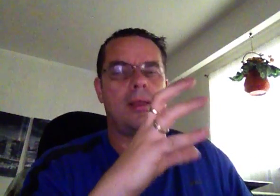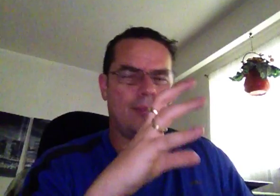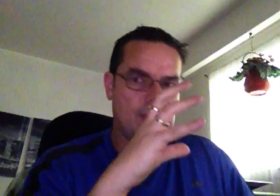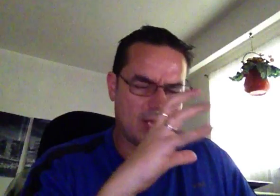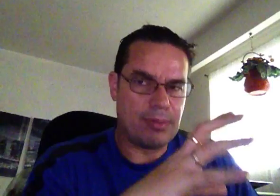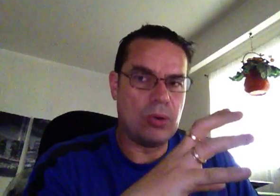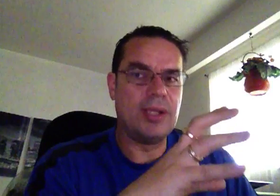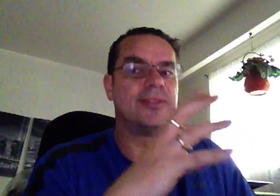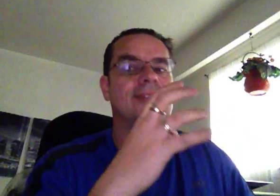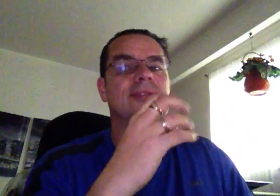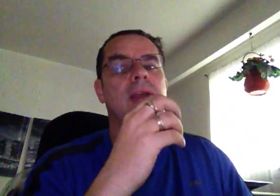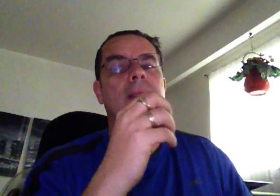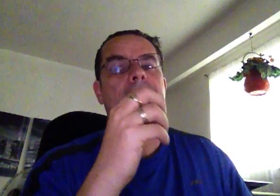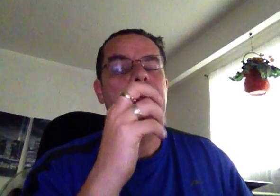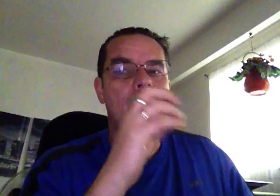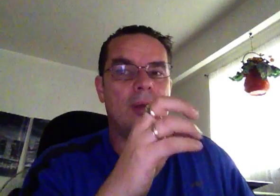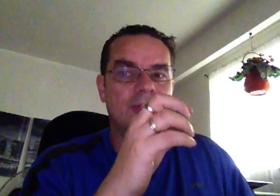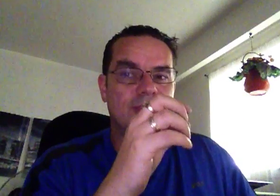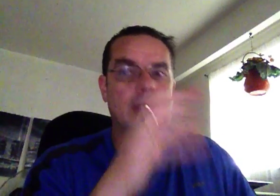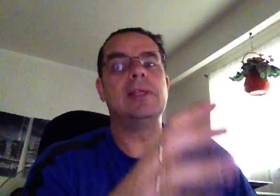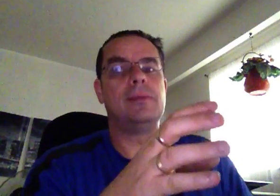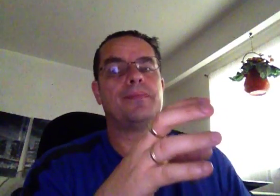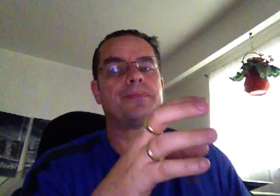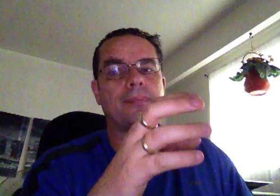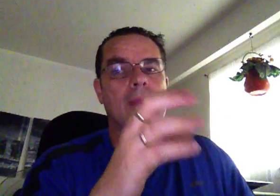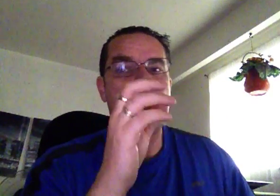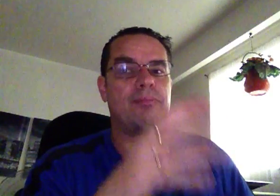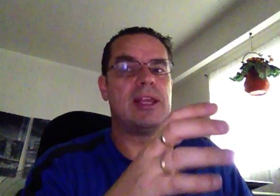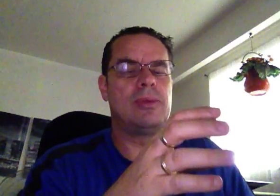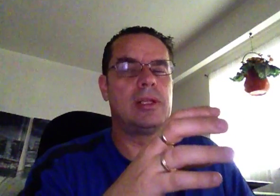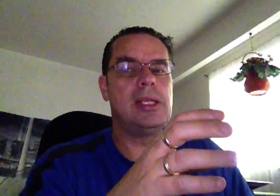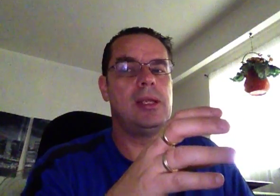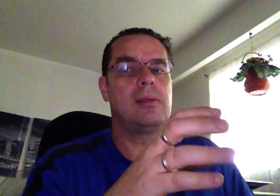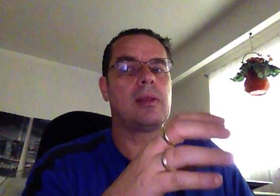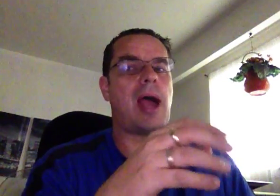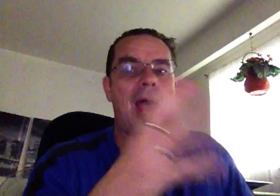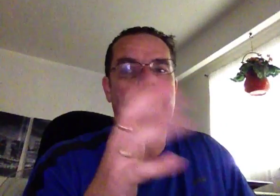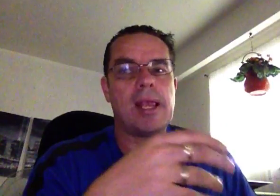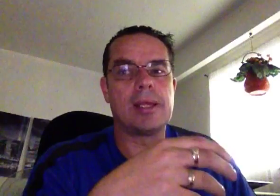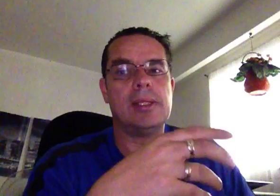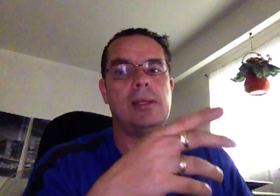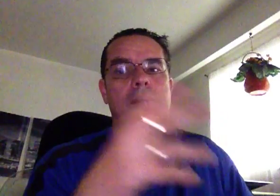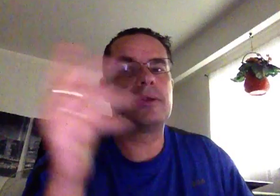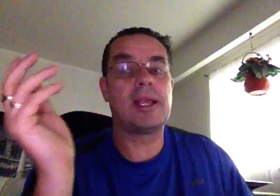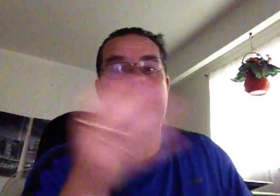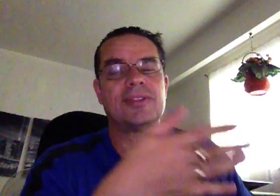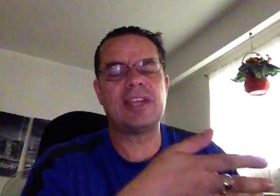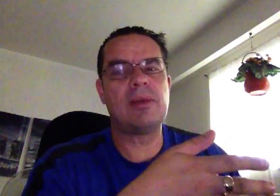the components, and then there's Glean. Now, I played with Glean, I don't get Glean. Again, it's the same